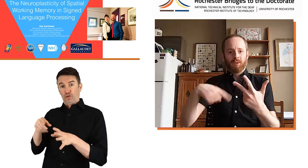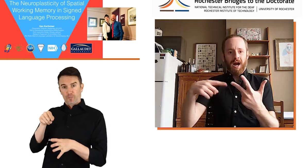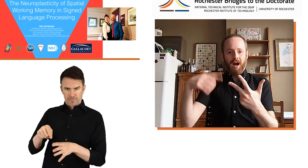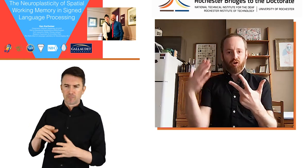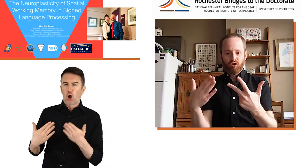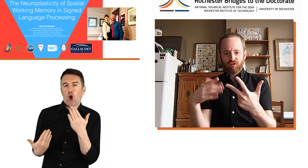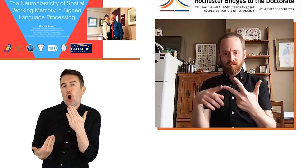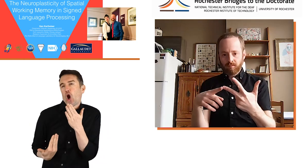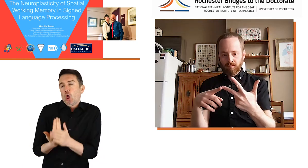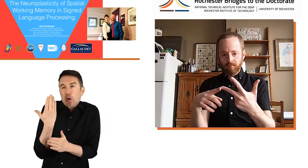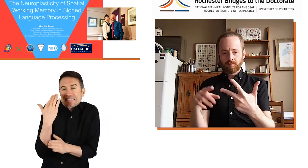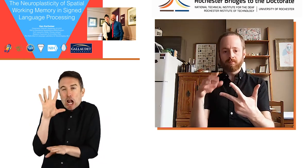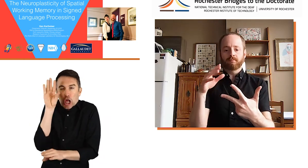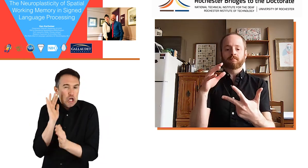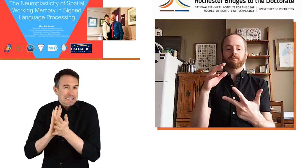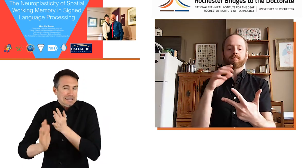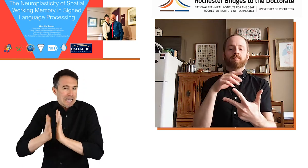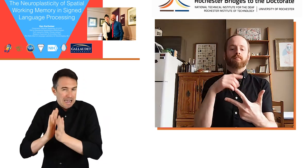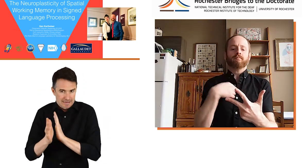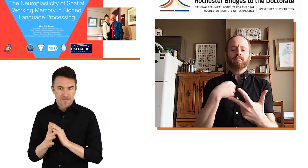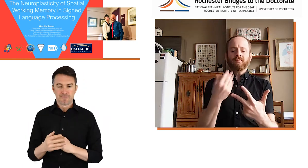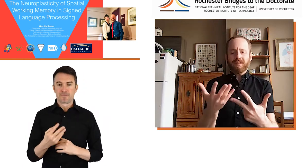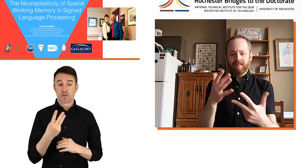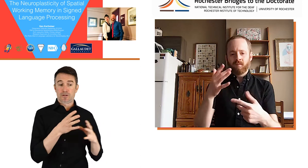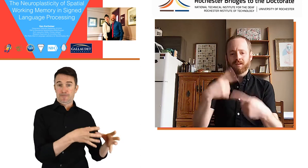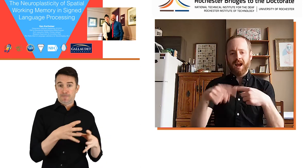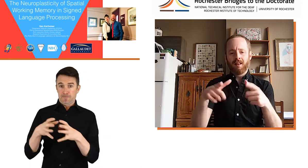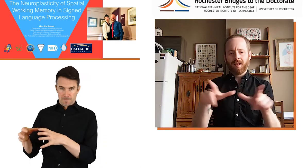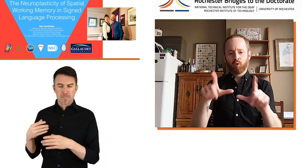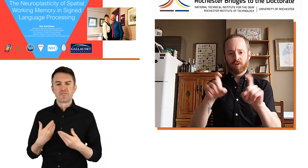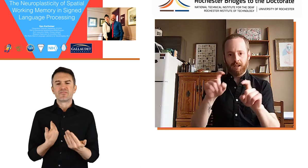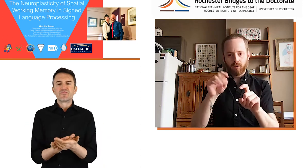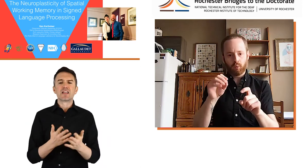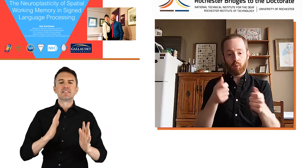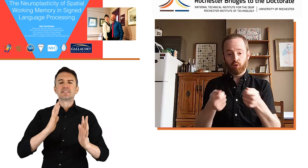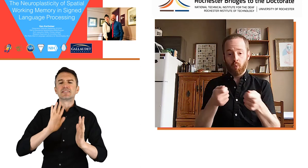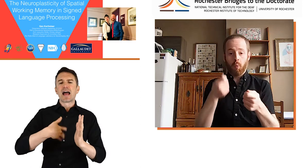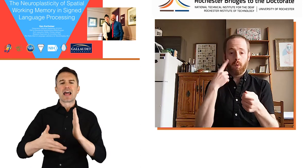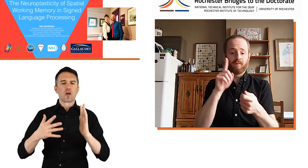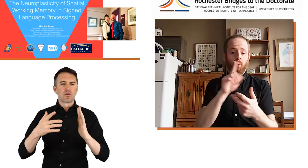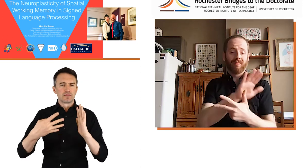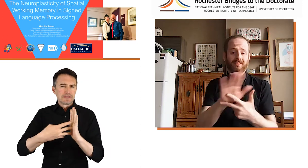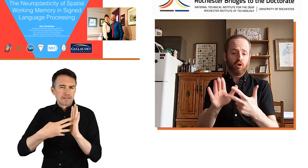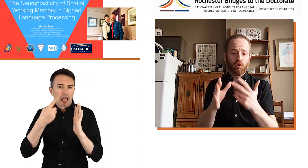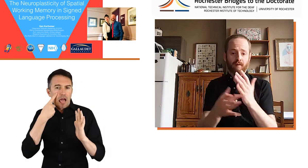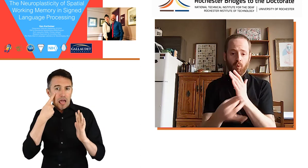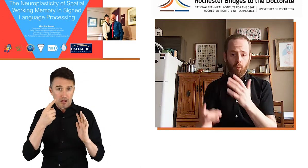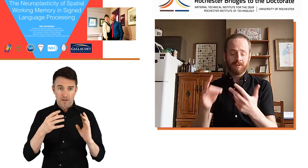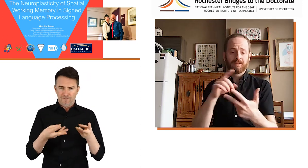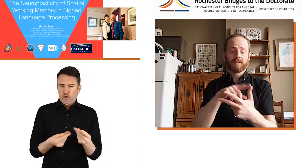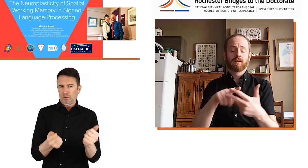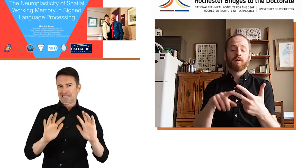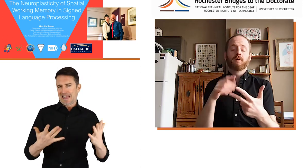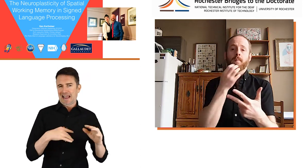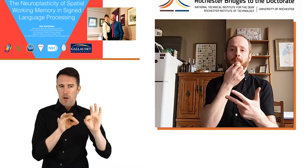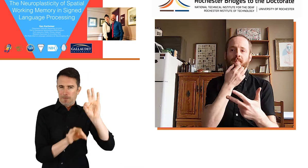And then the third category was new signers, novice sign language users. So I gave sign language tests to control for their fluency